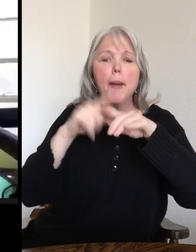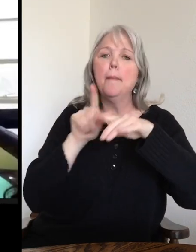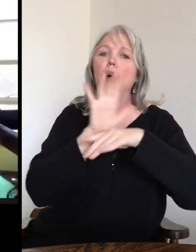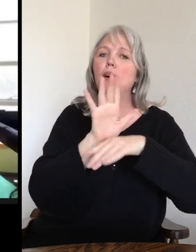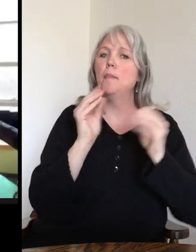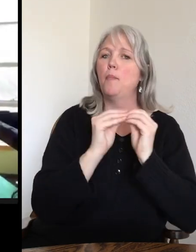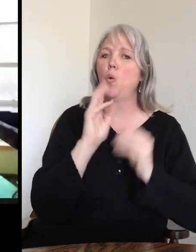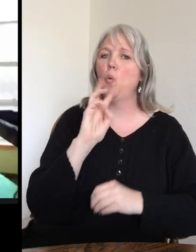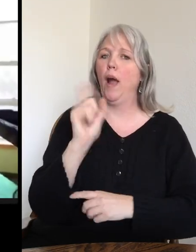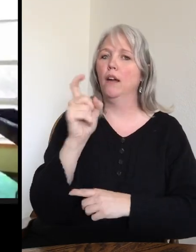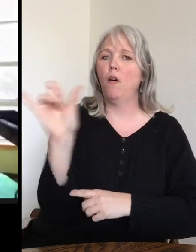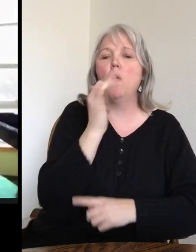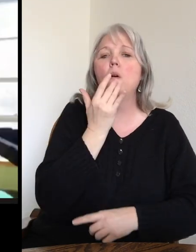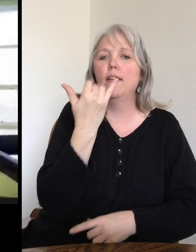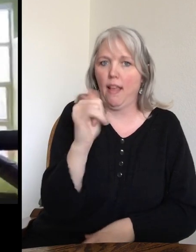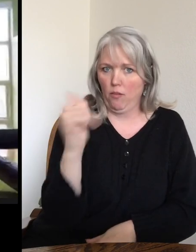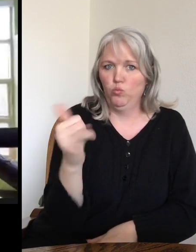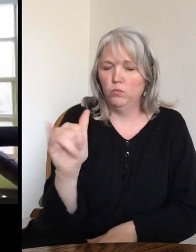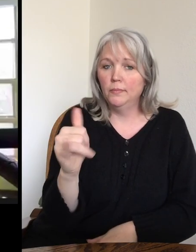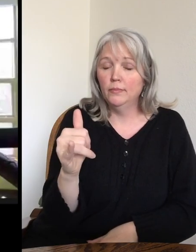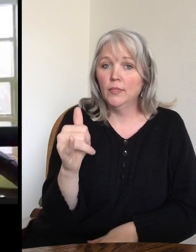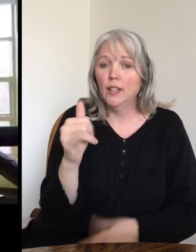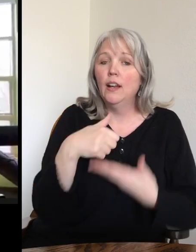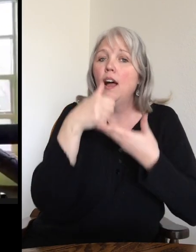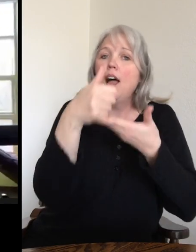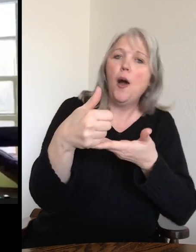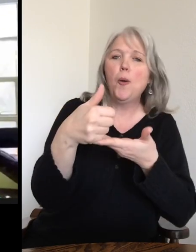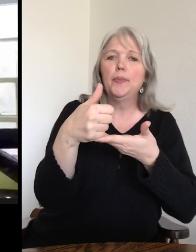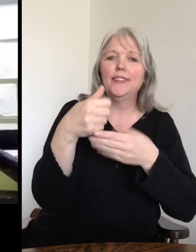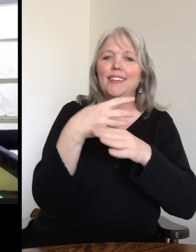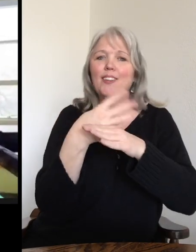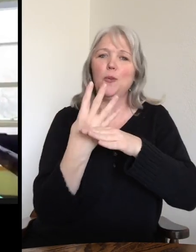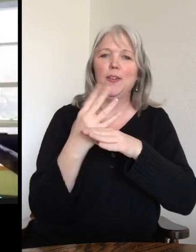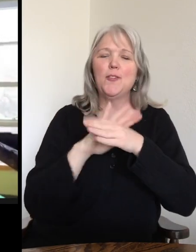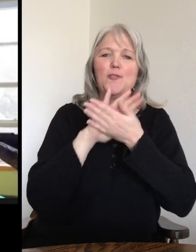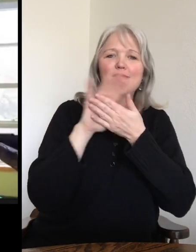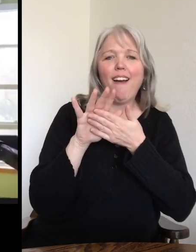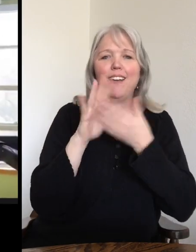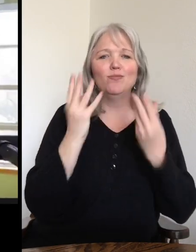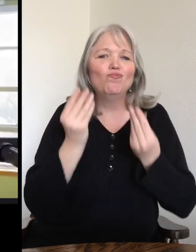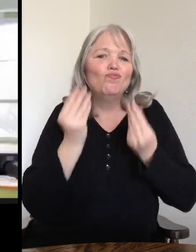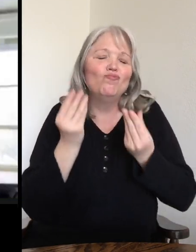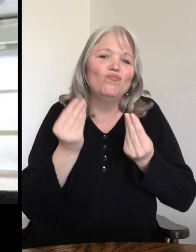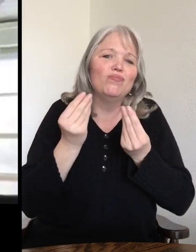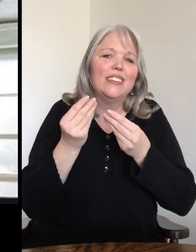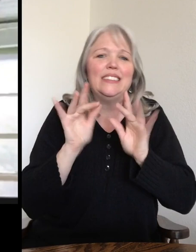waxy and it's also that yellow color. So it helps keep his quills nice and moisturized and